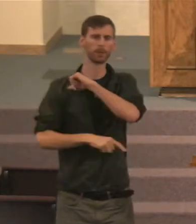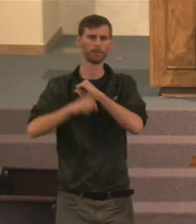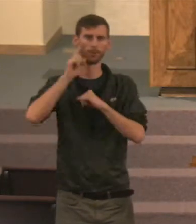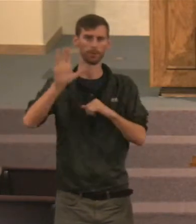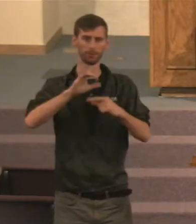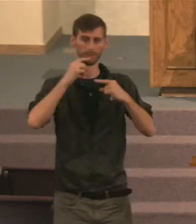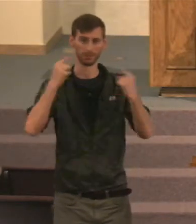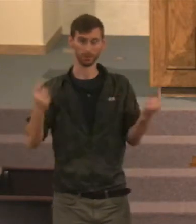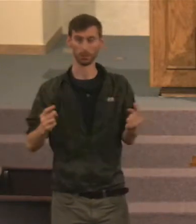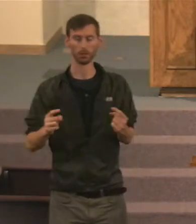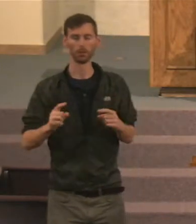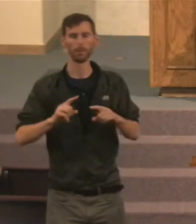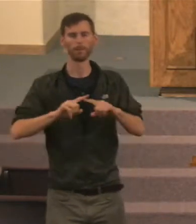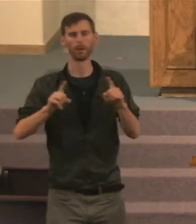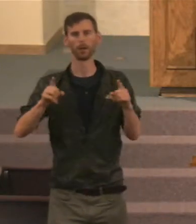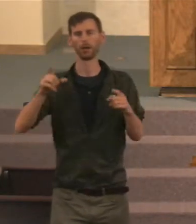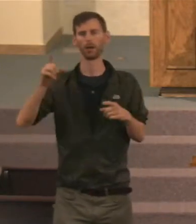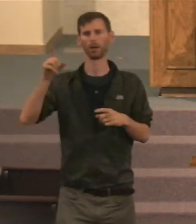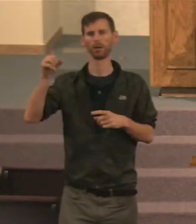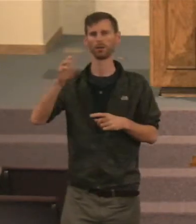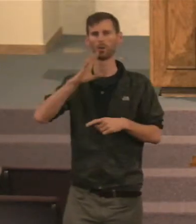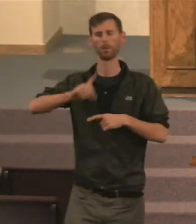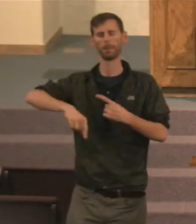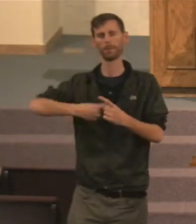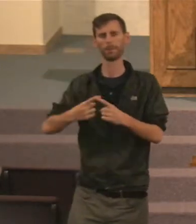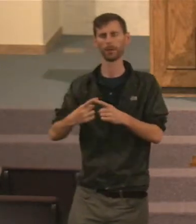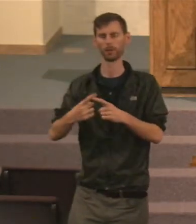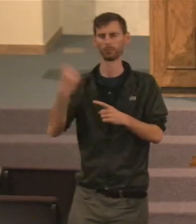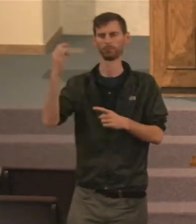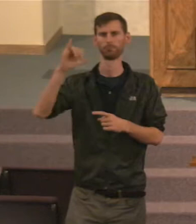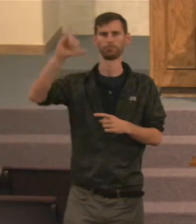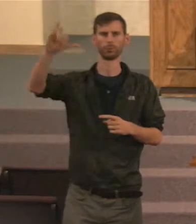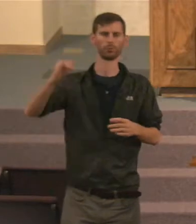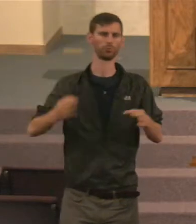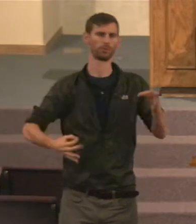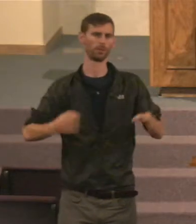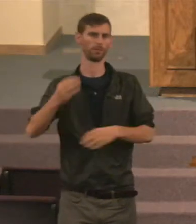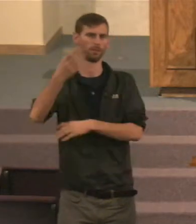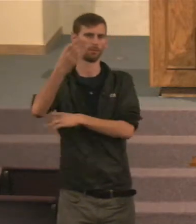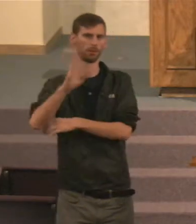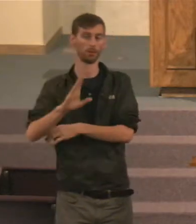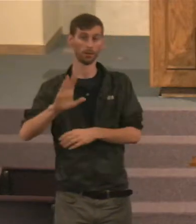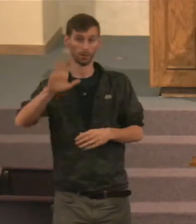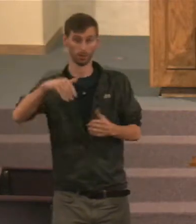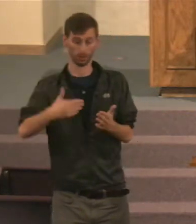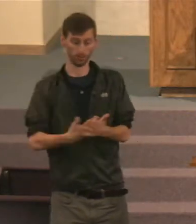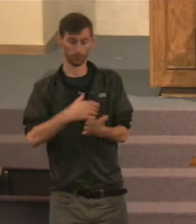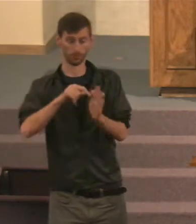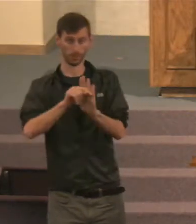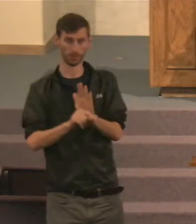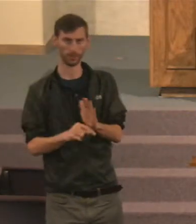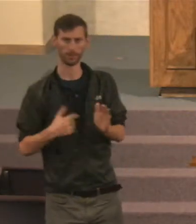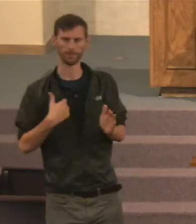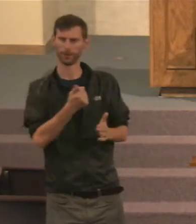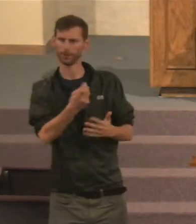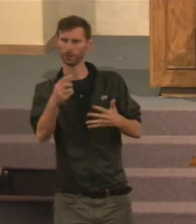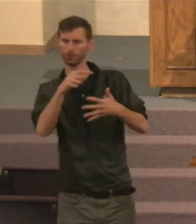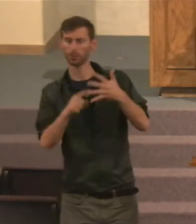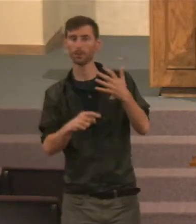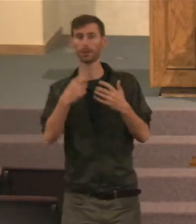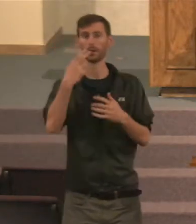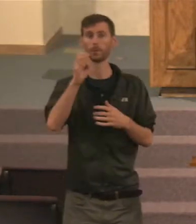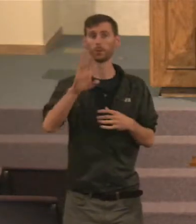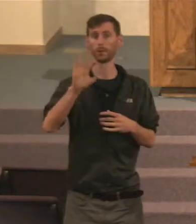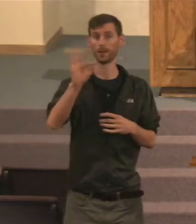here we're talking about, The eternal judgment of God. And in the New Testament, There's several things about it. Hebrews chapter 9, Verse